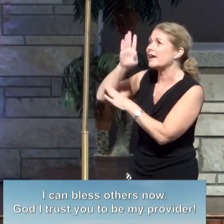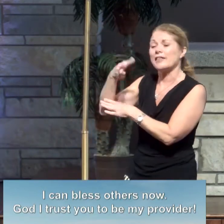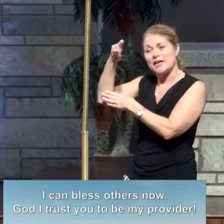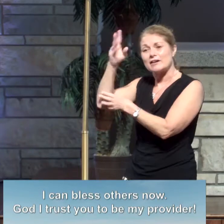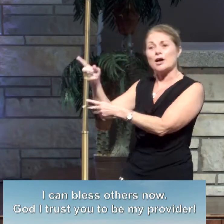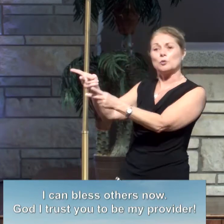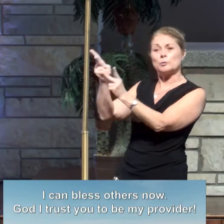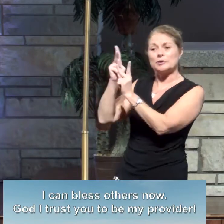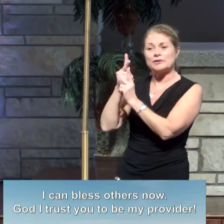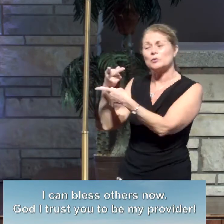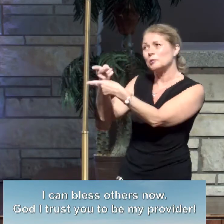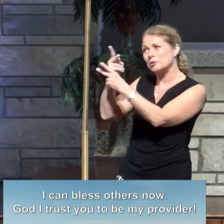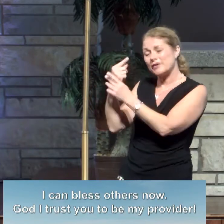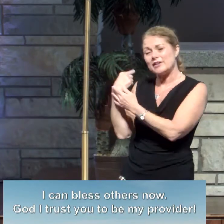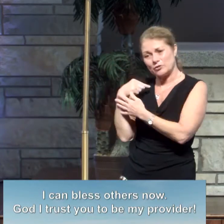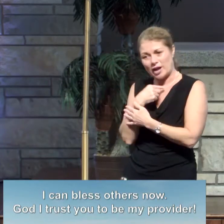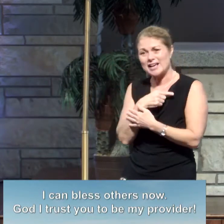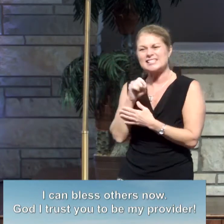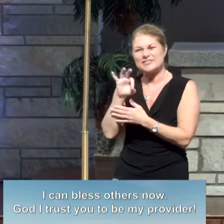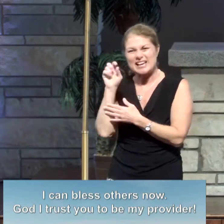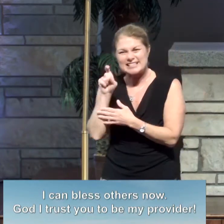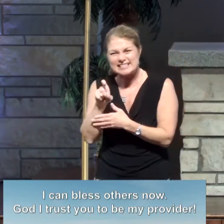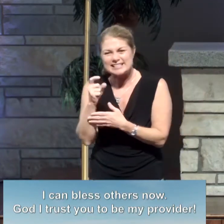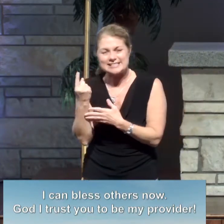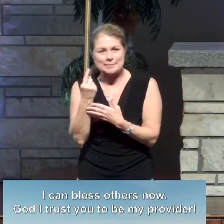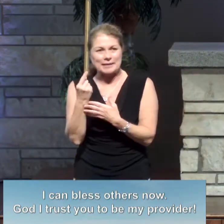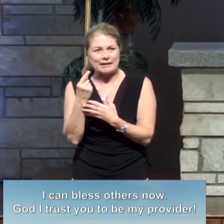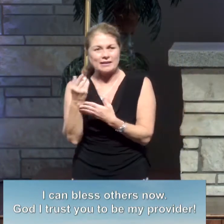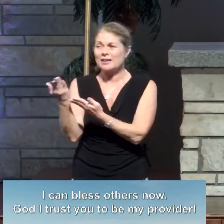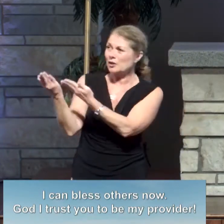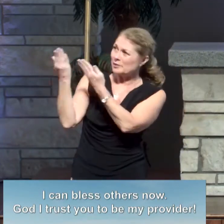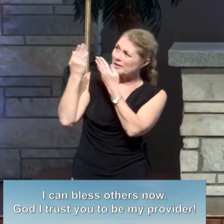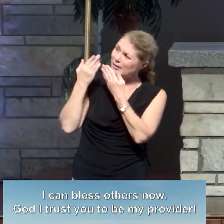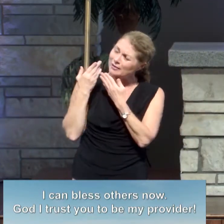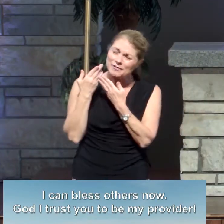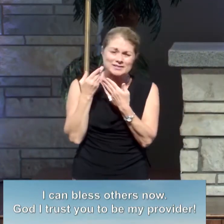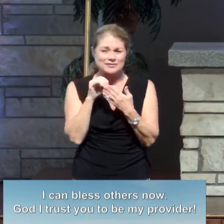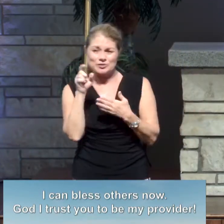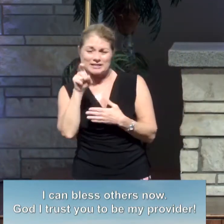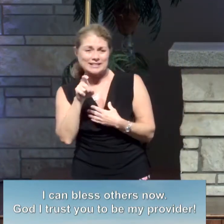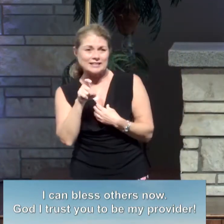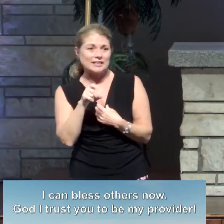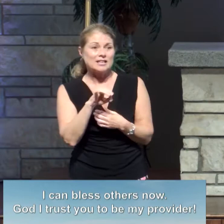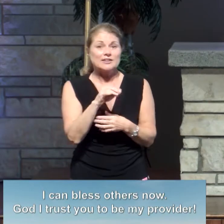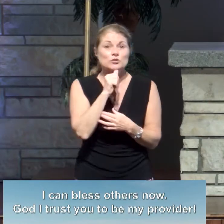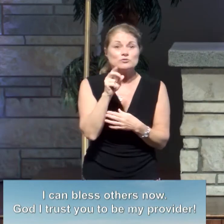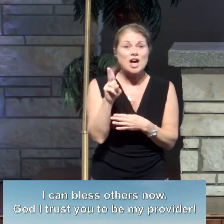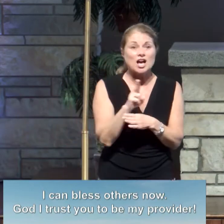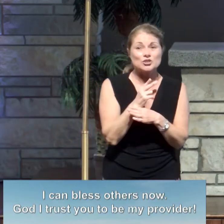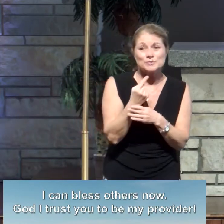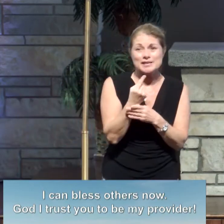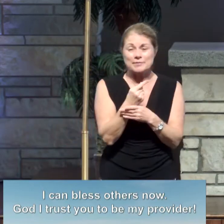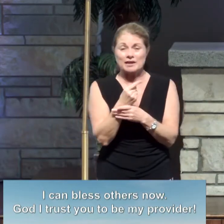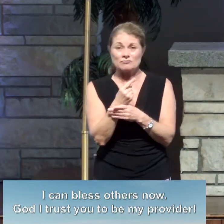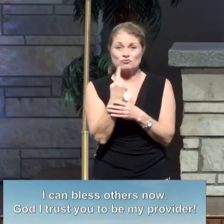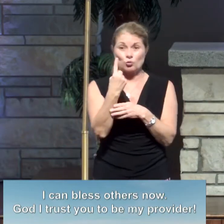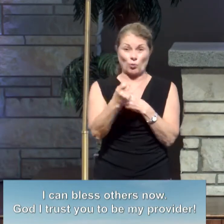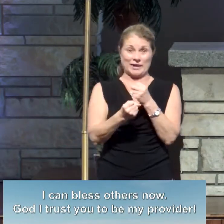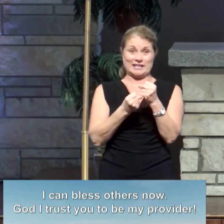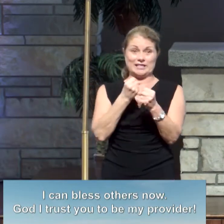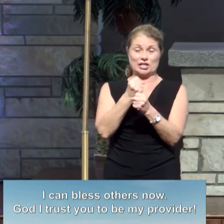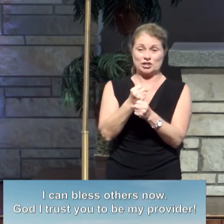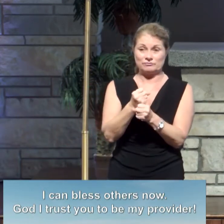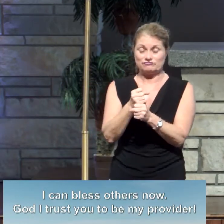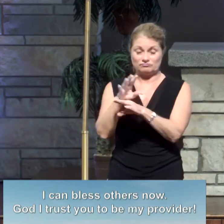if I need it down the line. I want to challenge you. If you have not used something in the last year, move it out of the